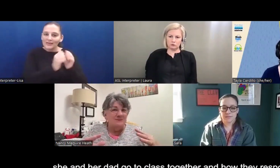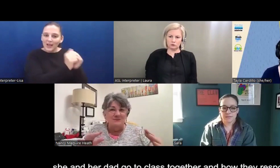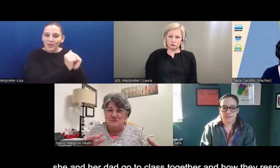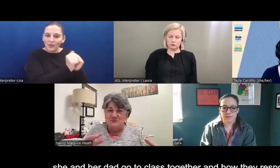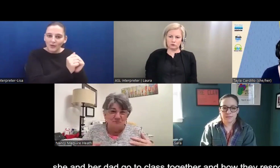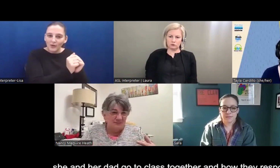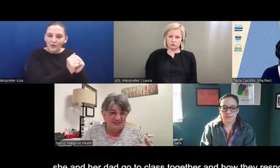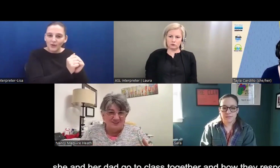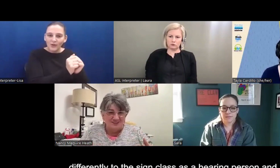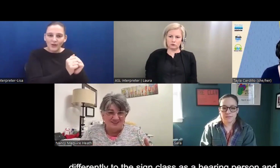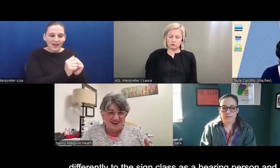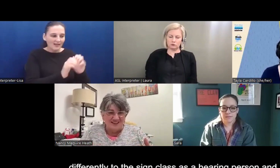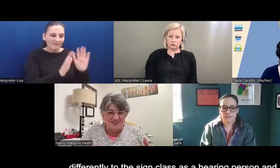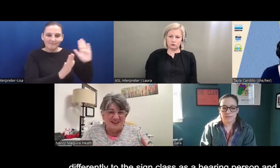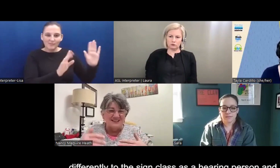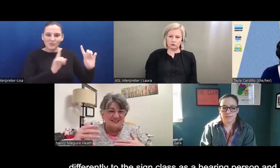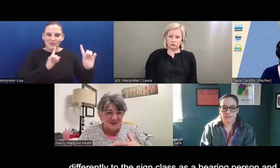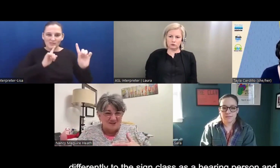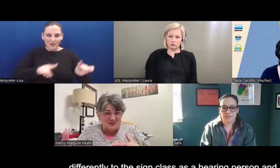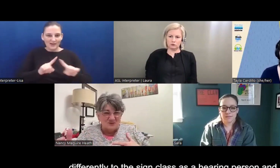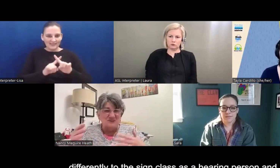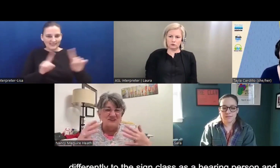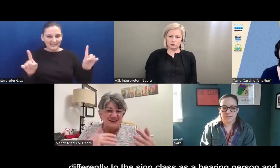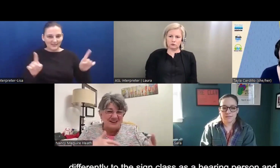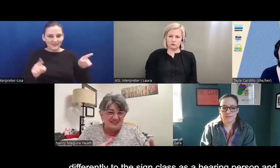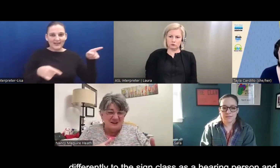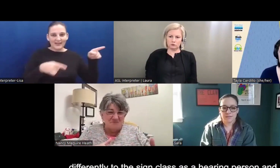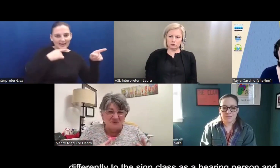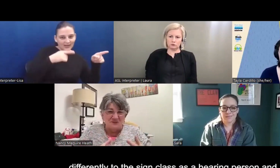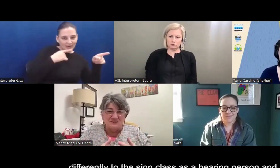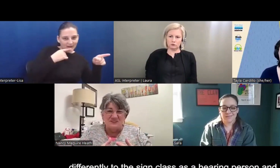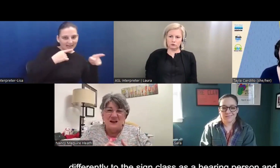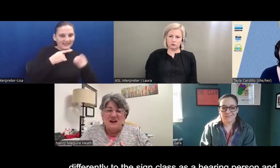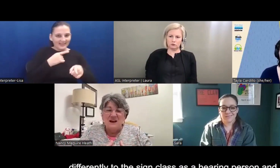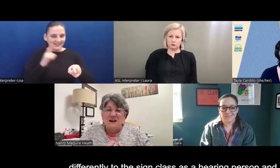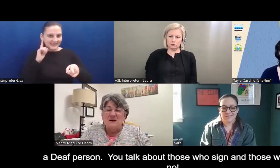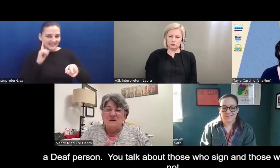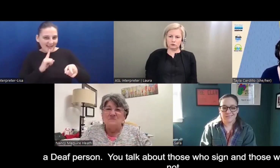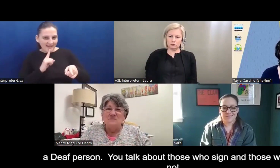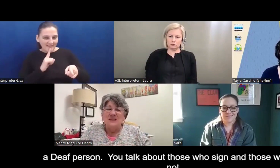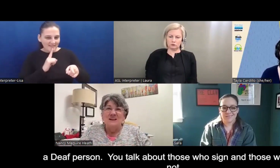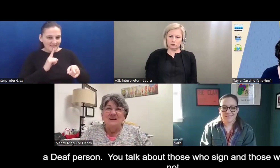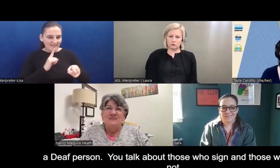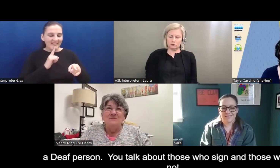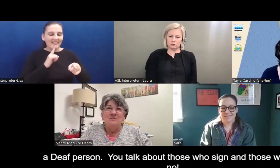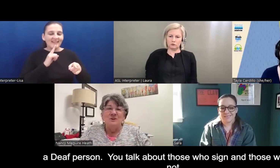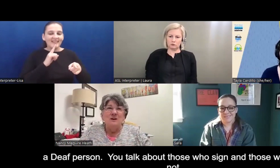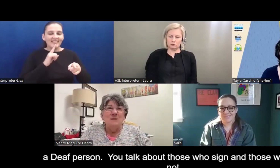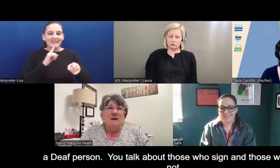respond so differently to the sign class as a hearing person and as a deaf person. You talk about,